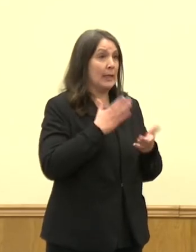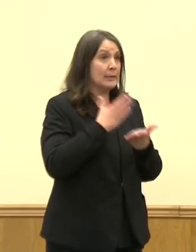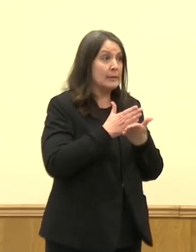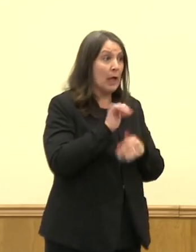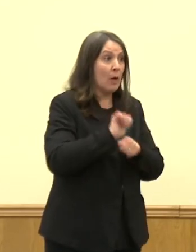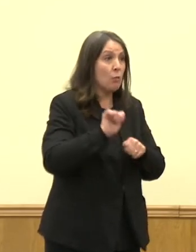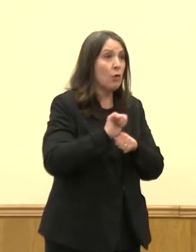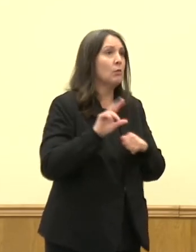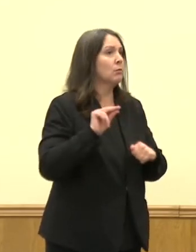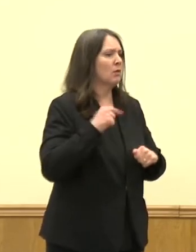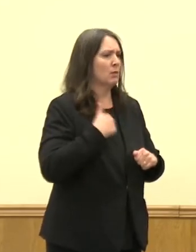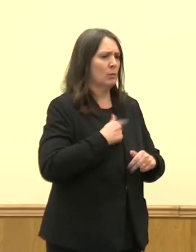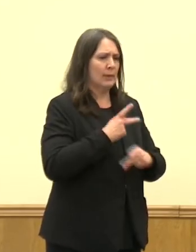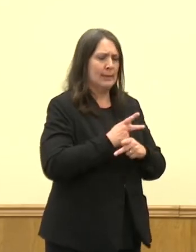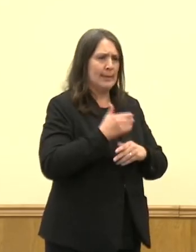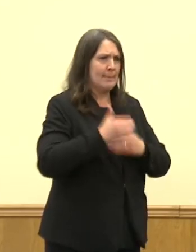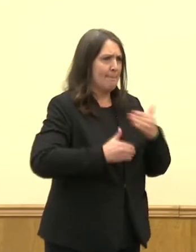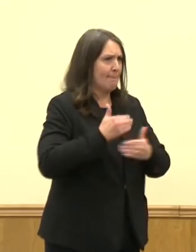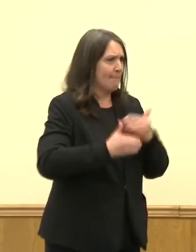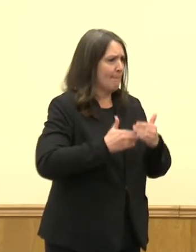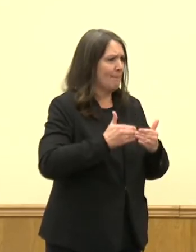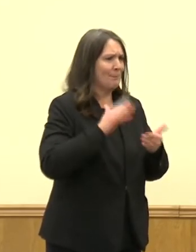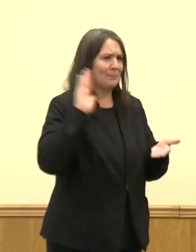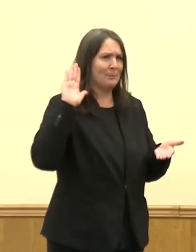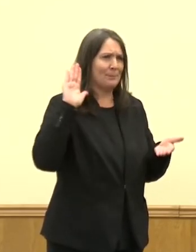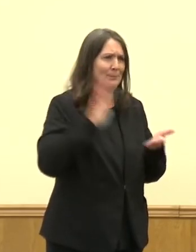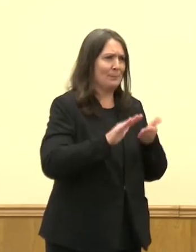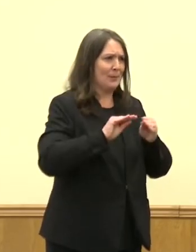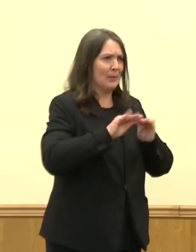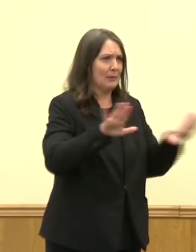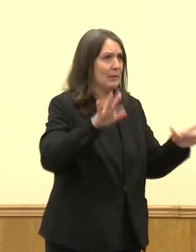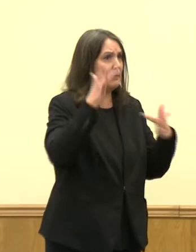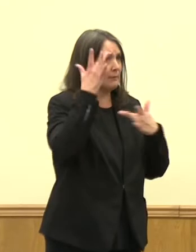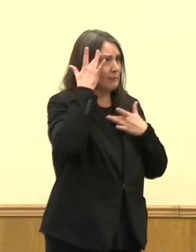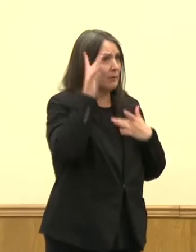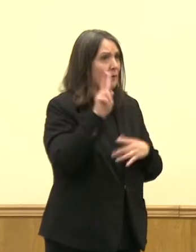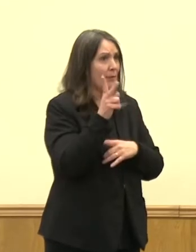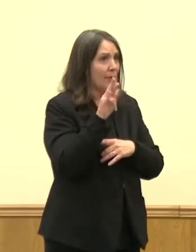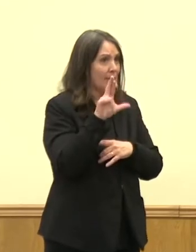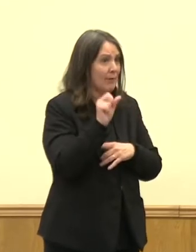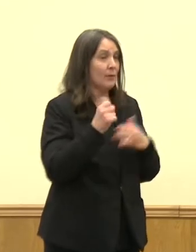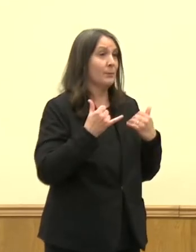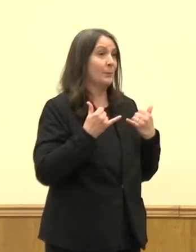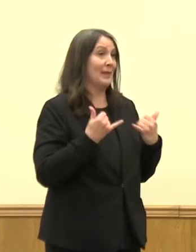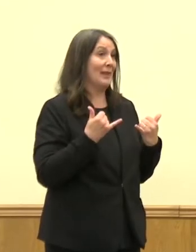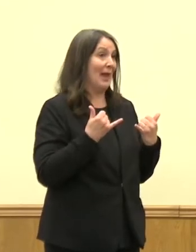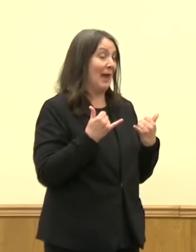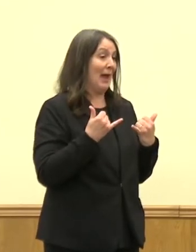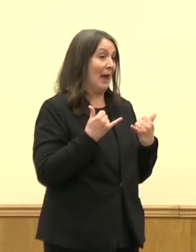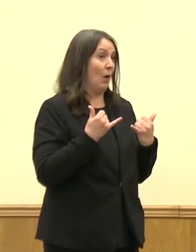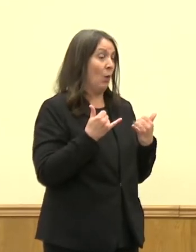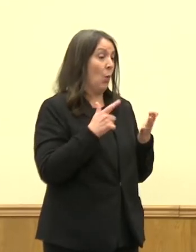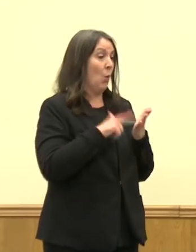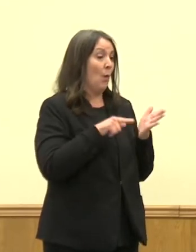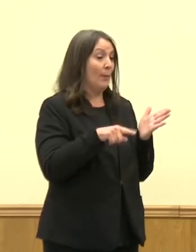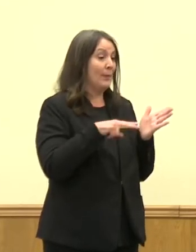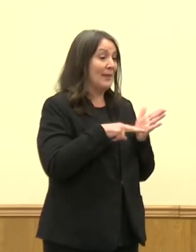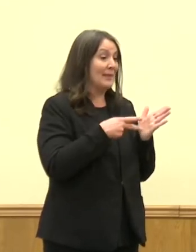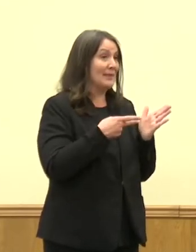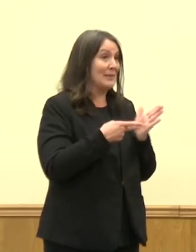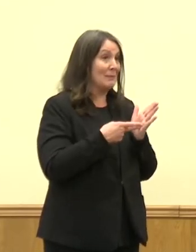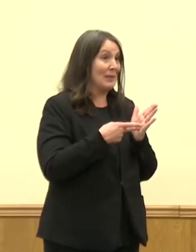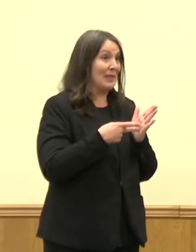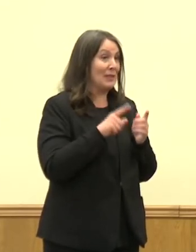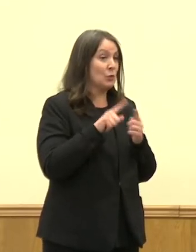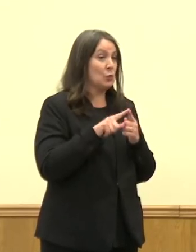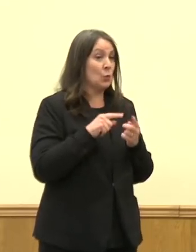on trying to stem the continuous spread of this virus. To speak in terms of what this means in terms of implications in two of the largest